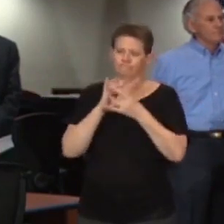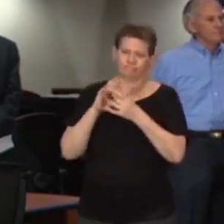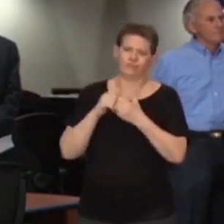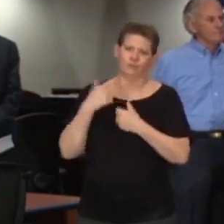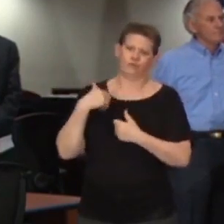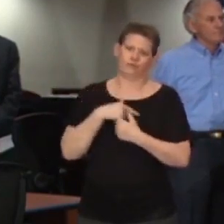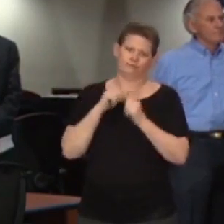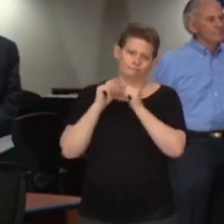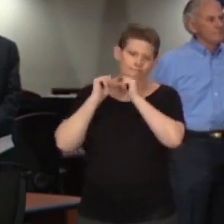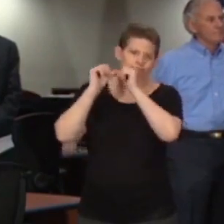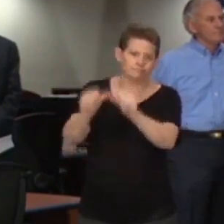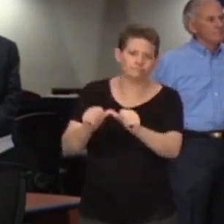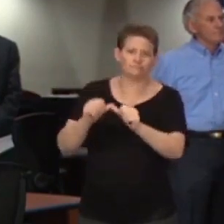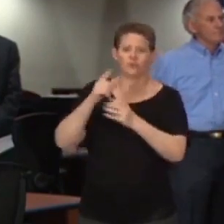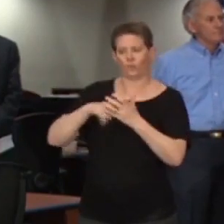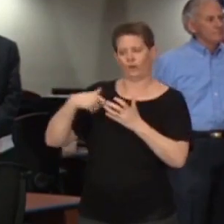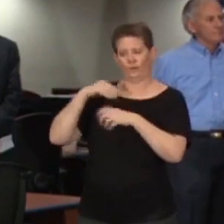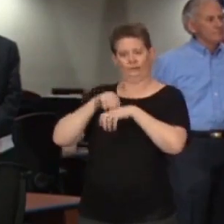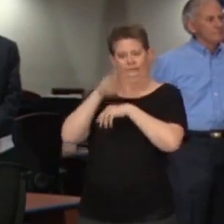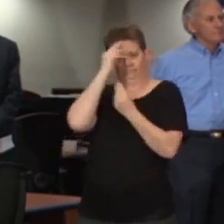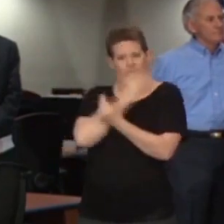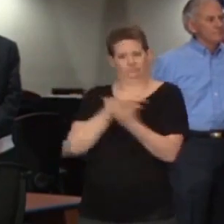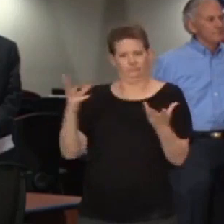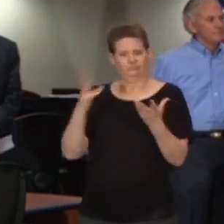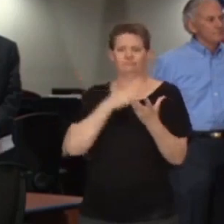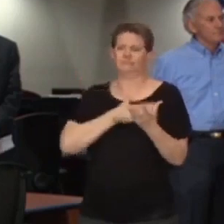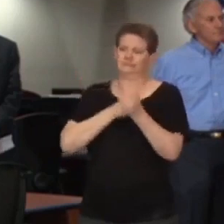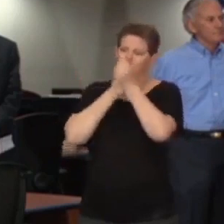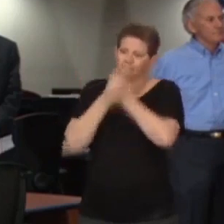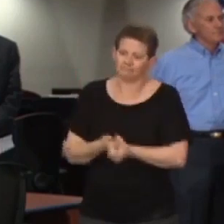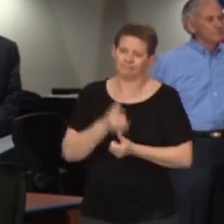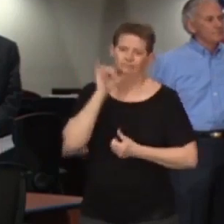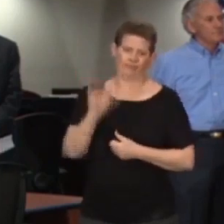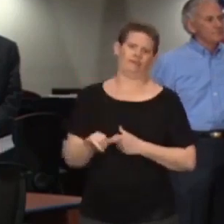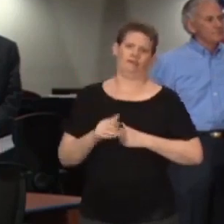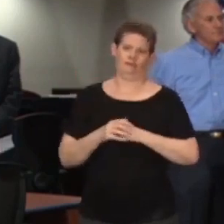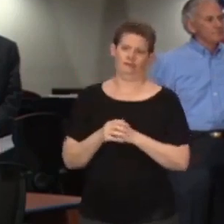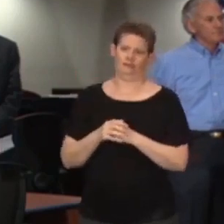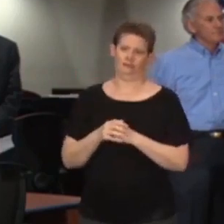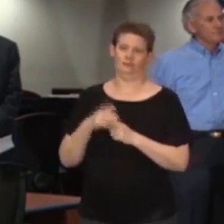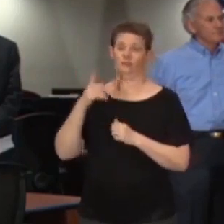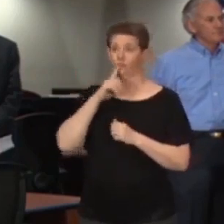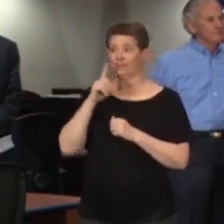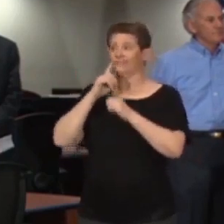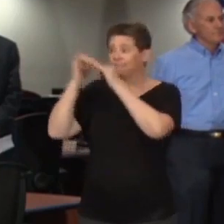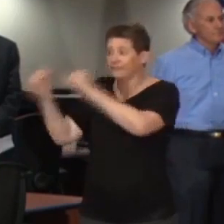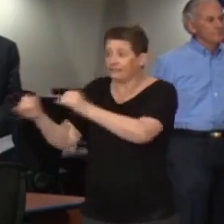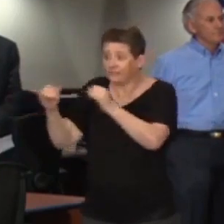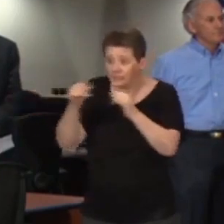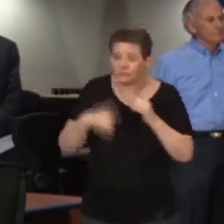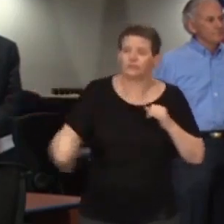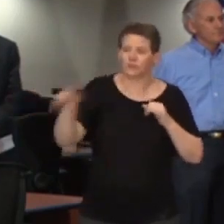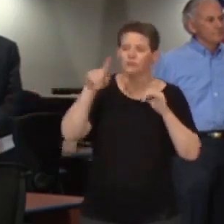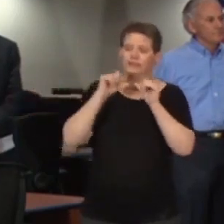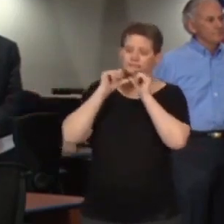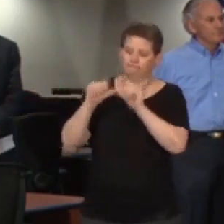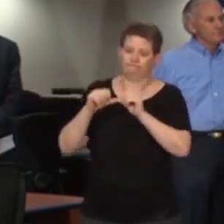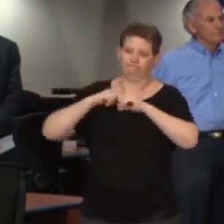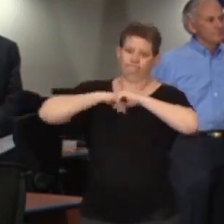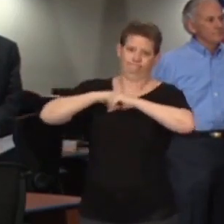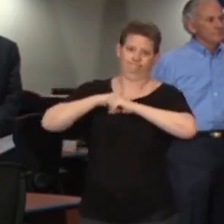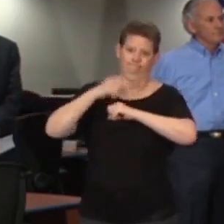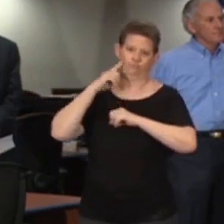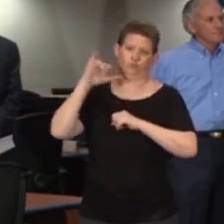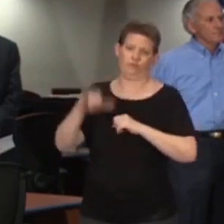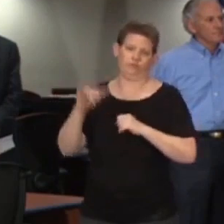the guidance of public health professionals so that we can continue to fight on every individual's behalf. We ask everyone